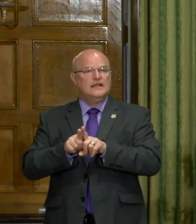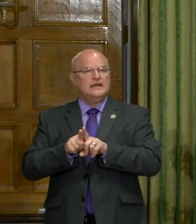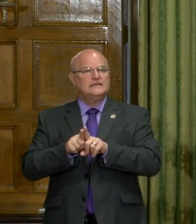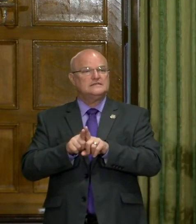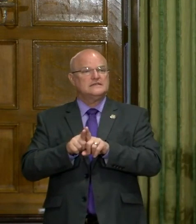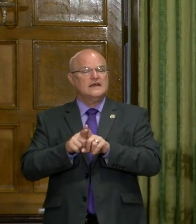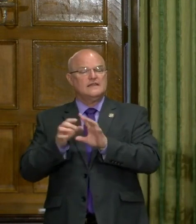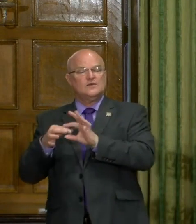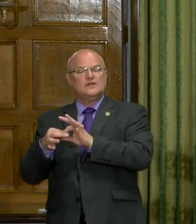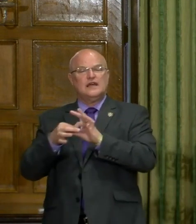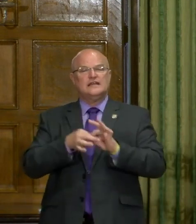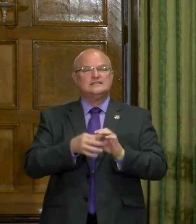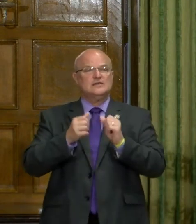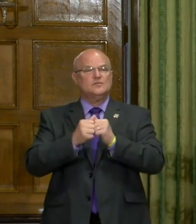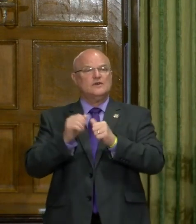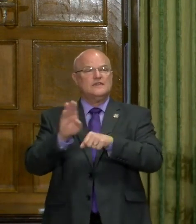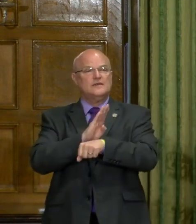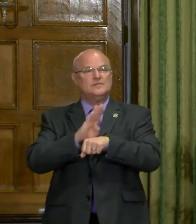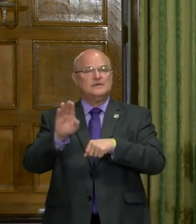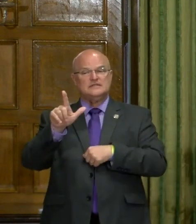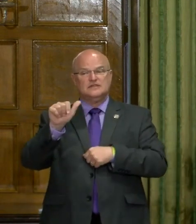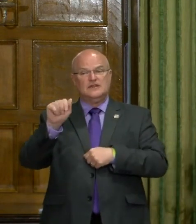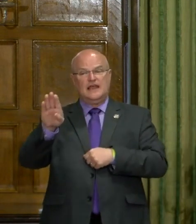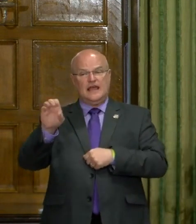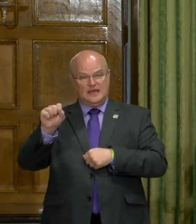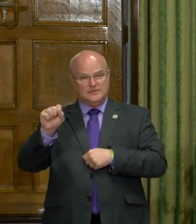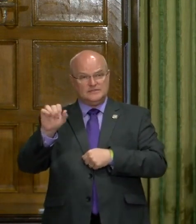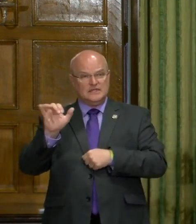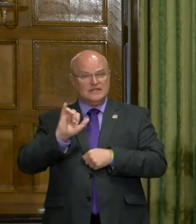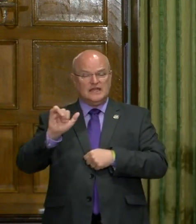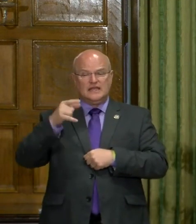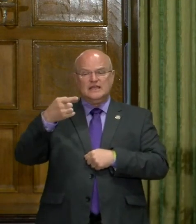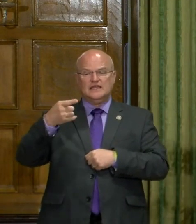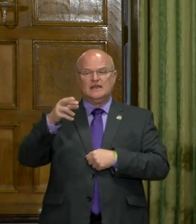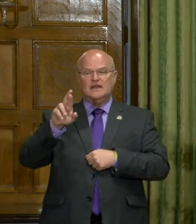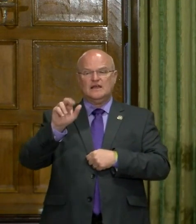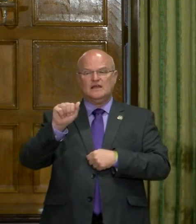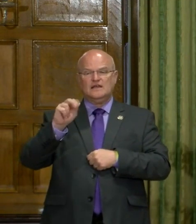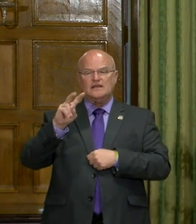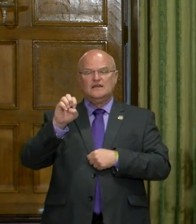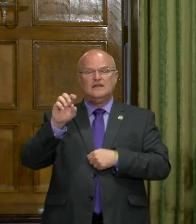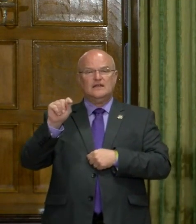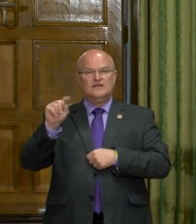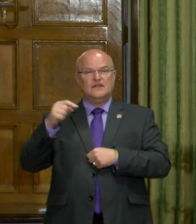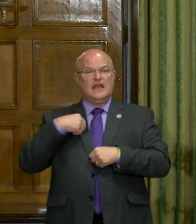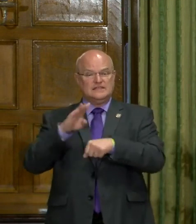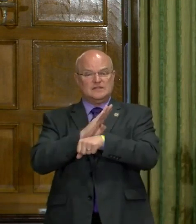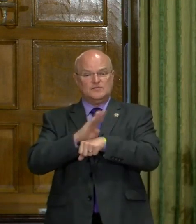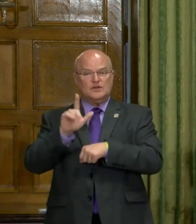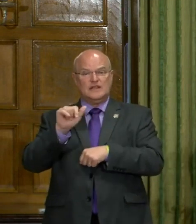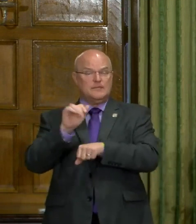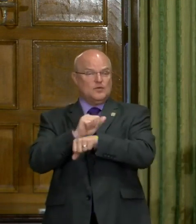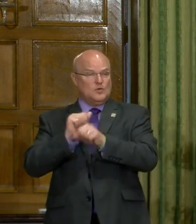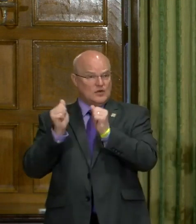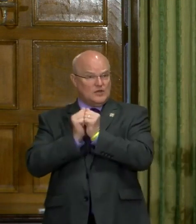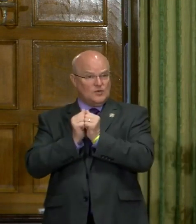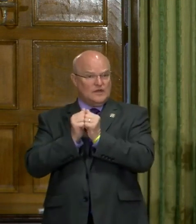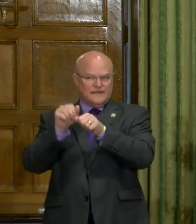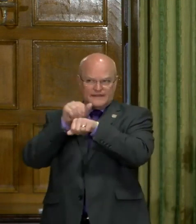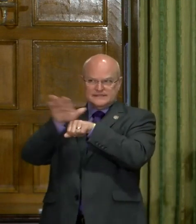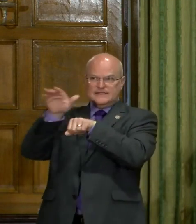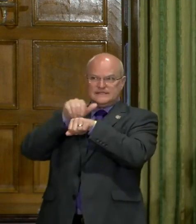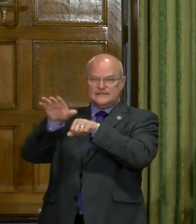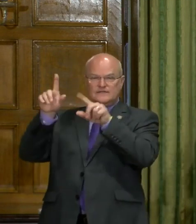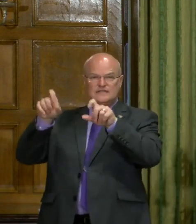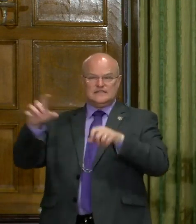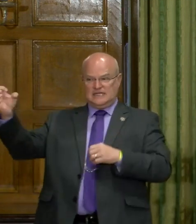uh, their relationship with their commercial lab provider. You know, like Gravette Hospital has a commercial lab provider that they're working with and they send it